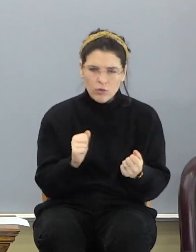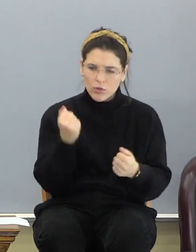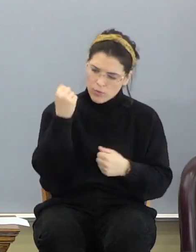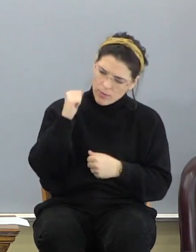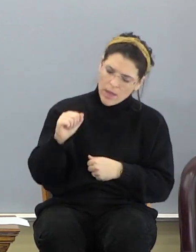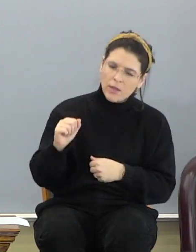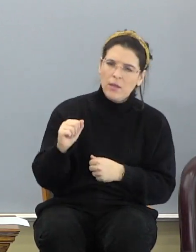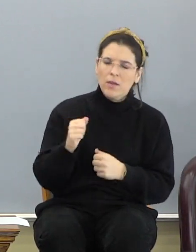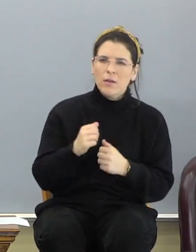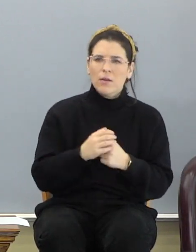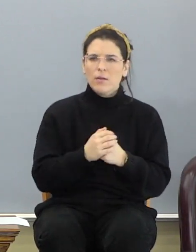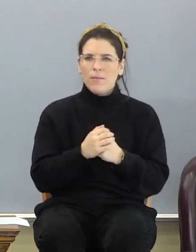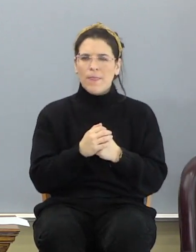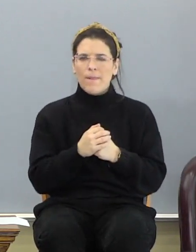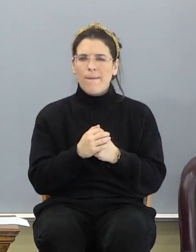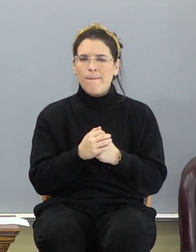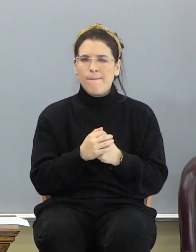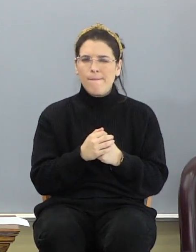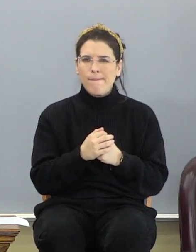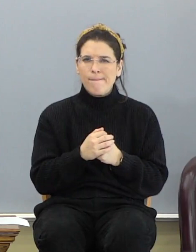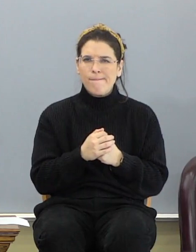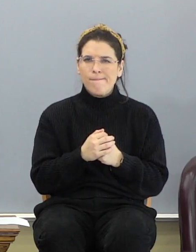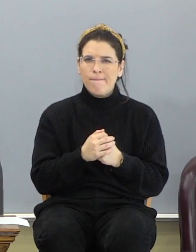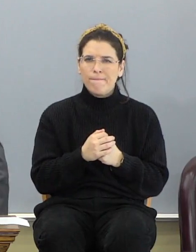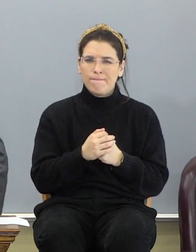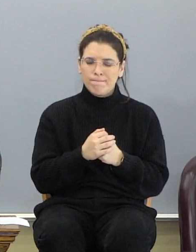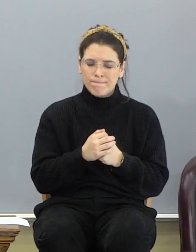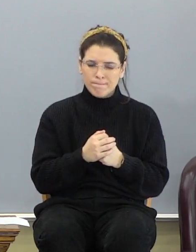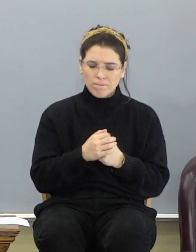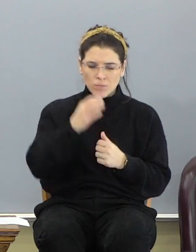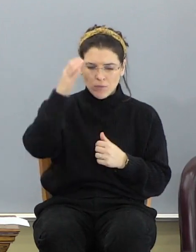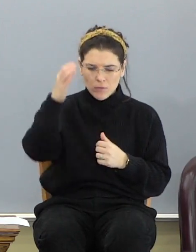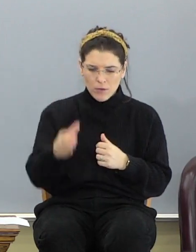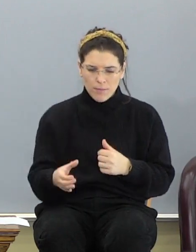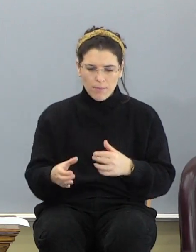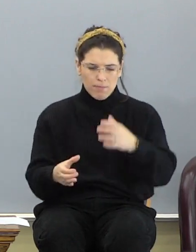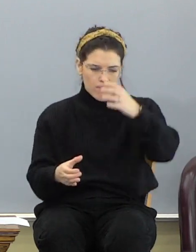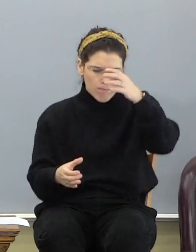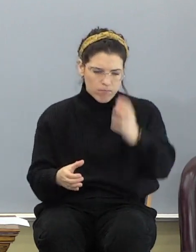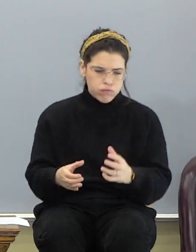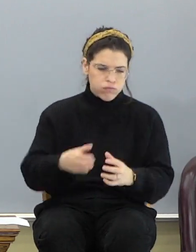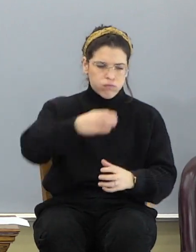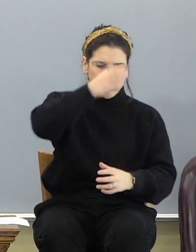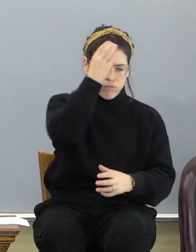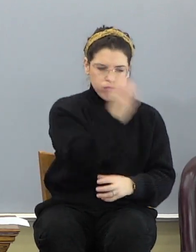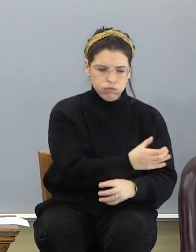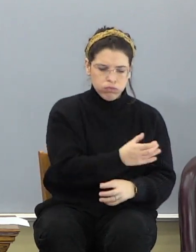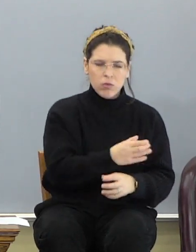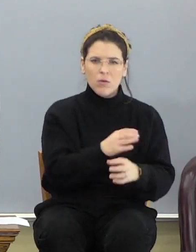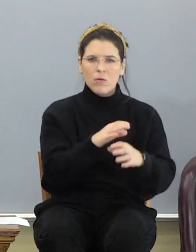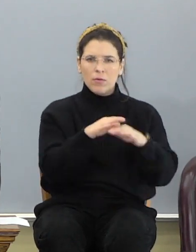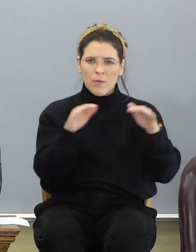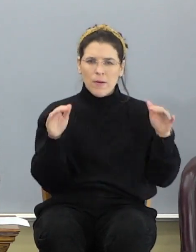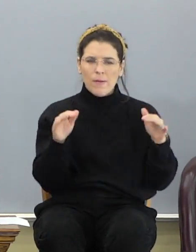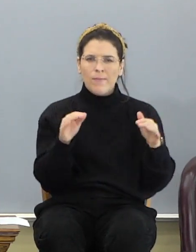He's laying the beams of His chamber, verse number three says,